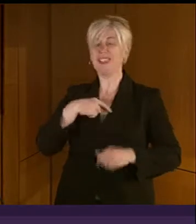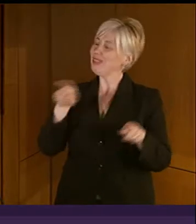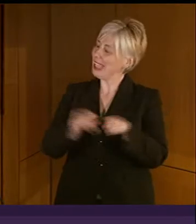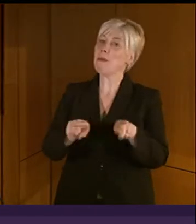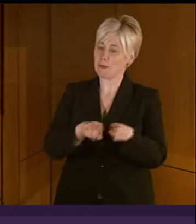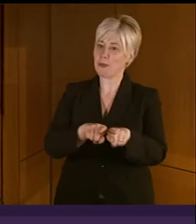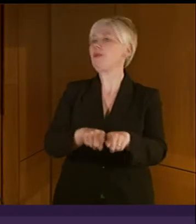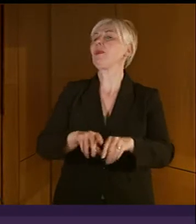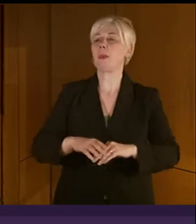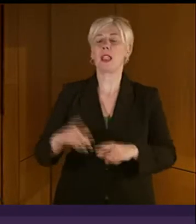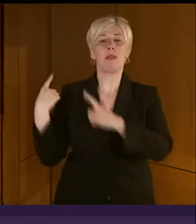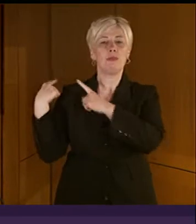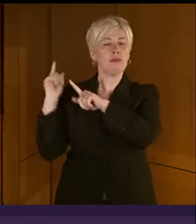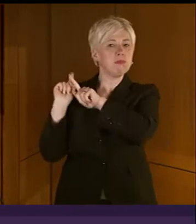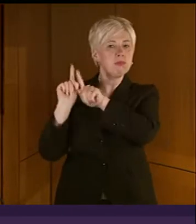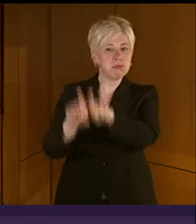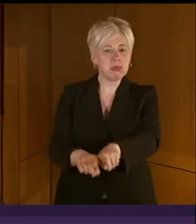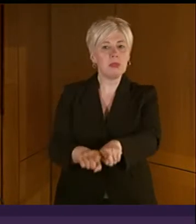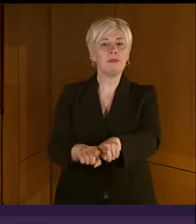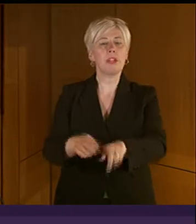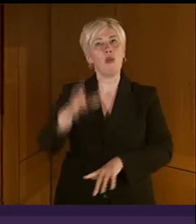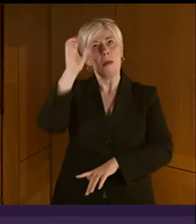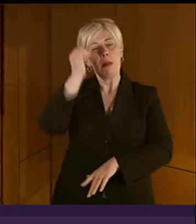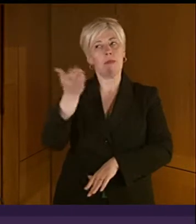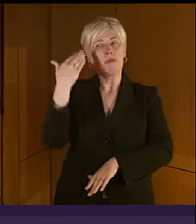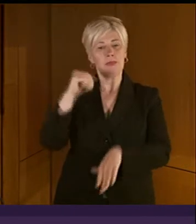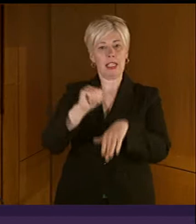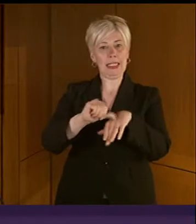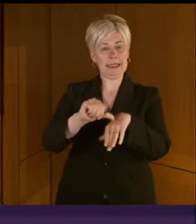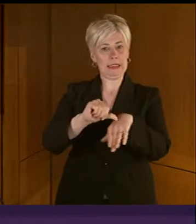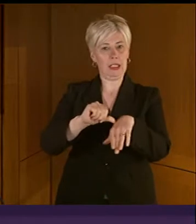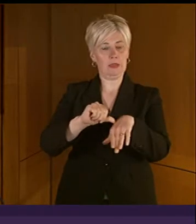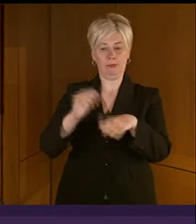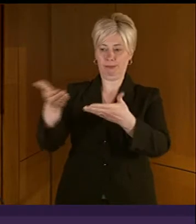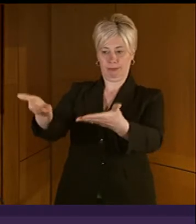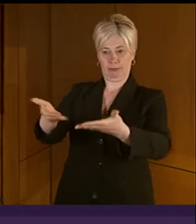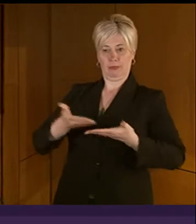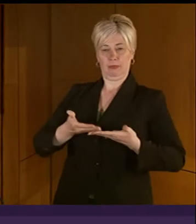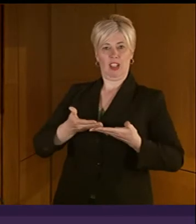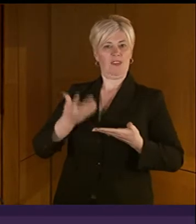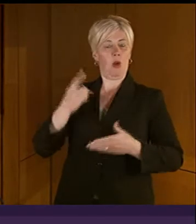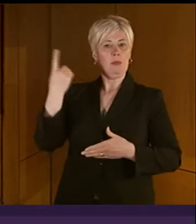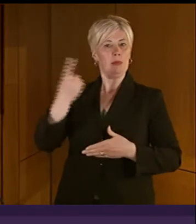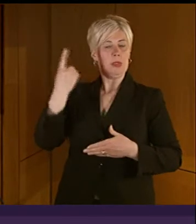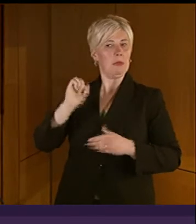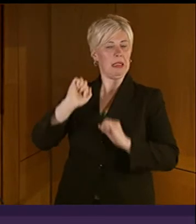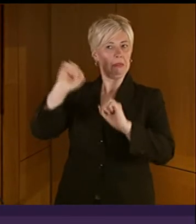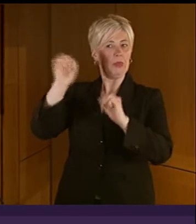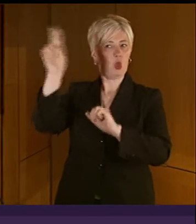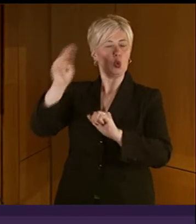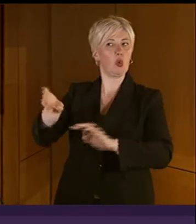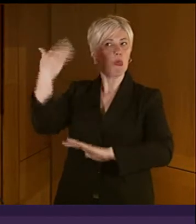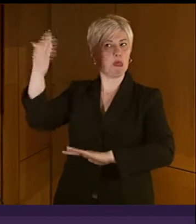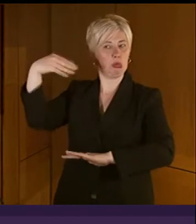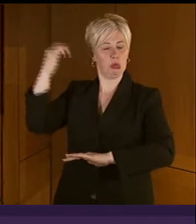I was reminded of this just before Easter when I received a parcel from the daughter of a former school captain John Brackenridge who